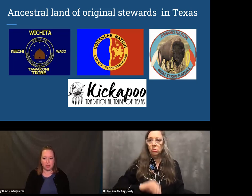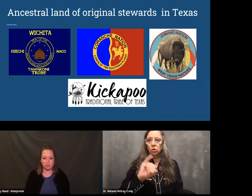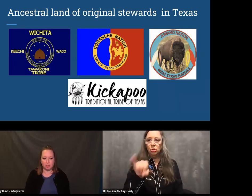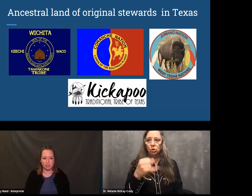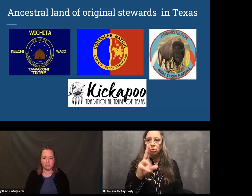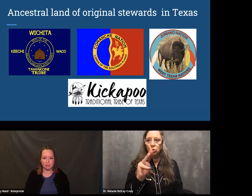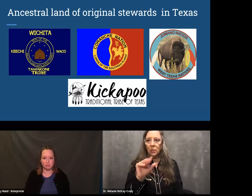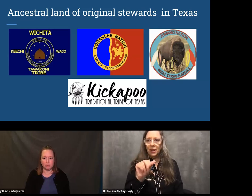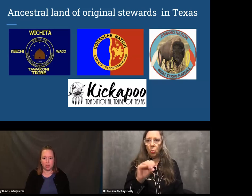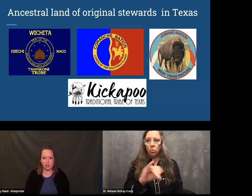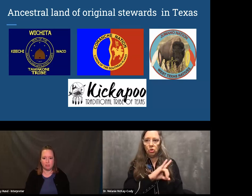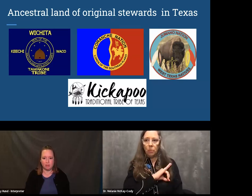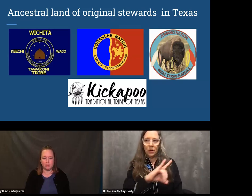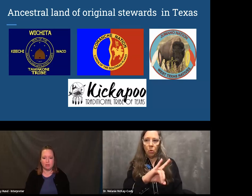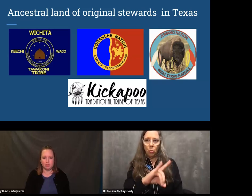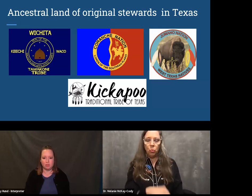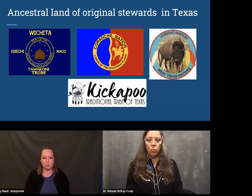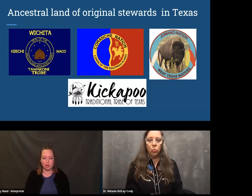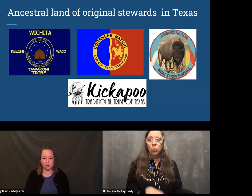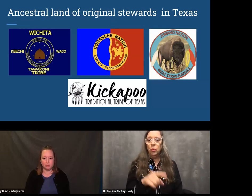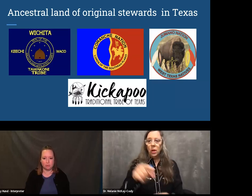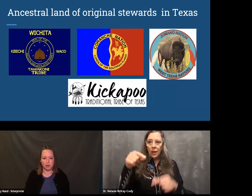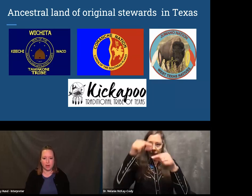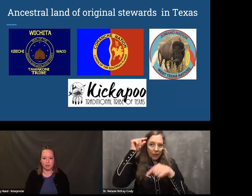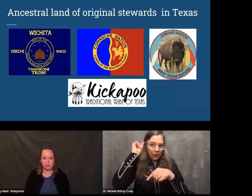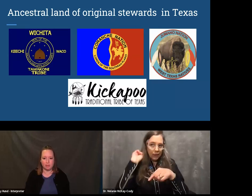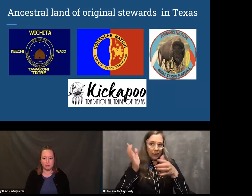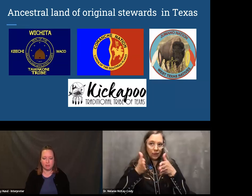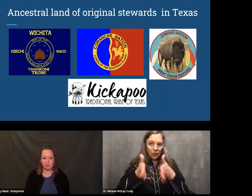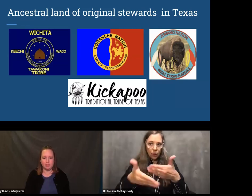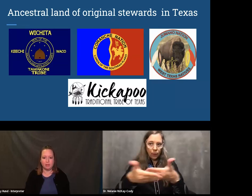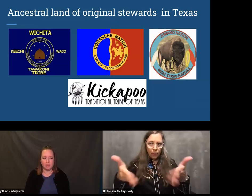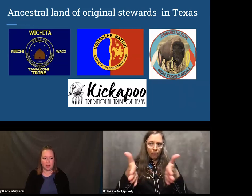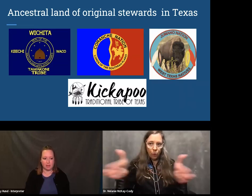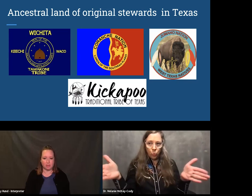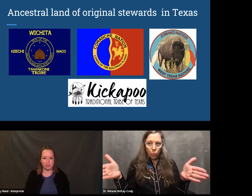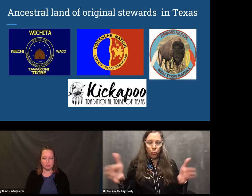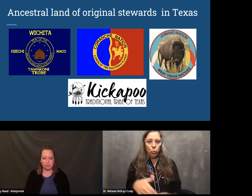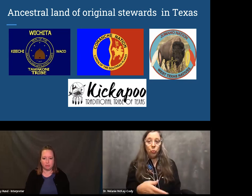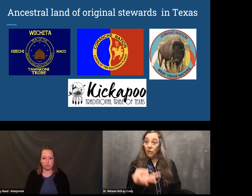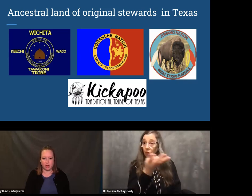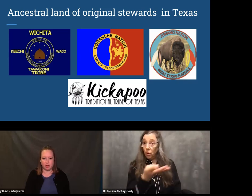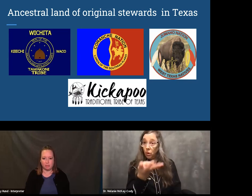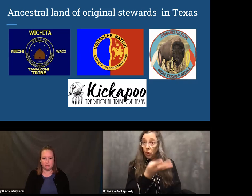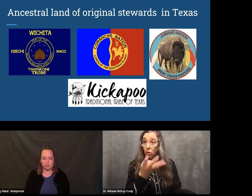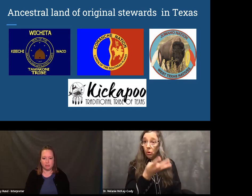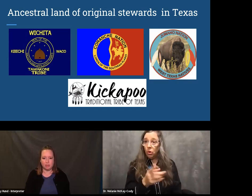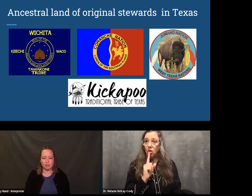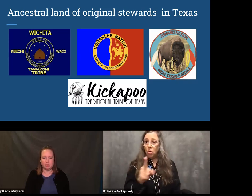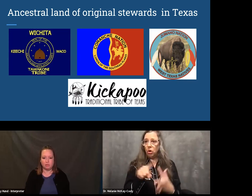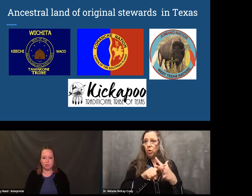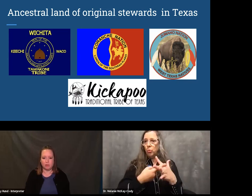the Comanche tribe, the Jumano tribe, and the Kickapoo tribe.